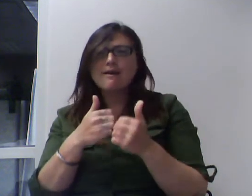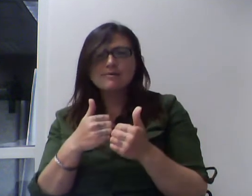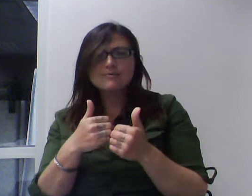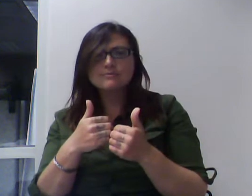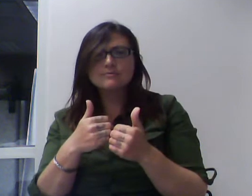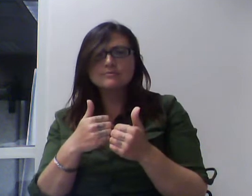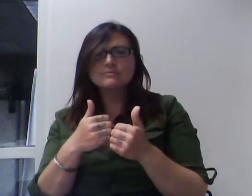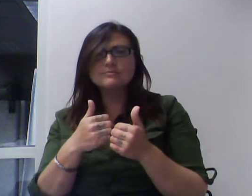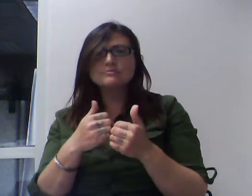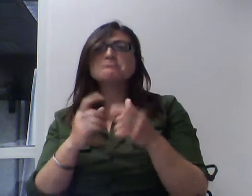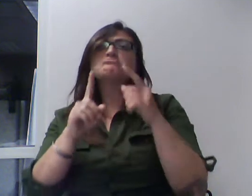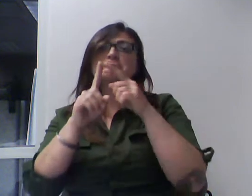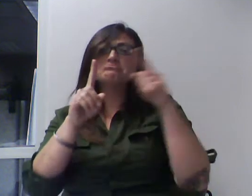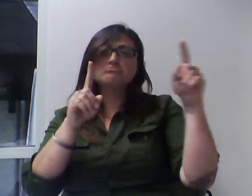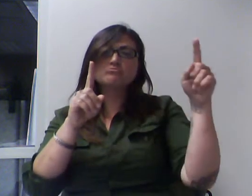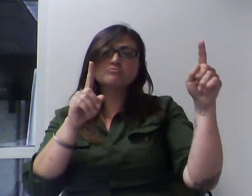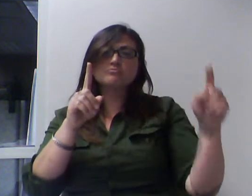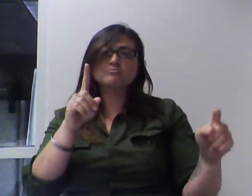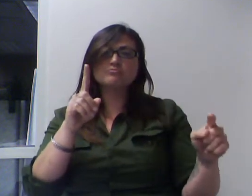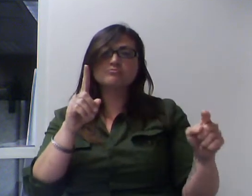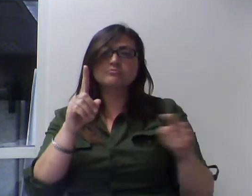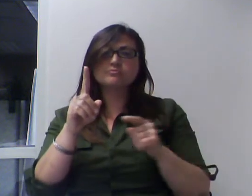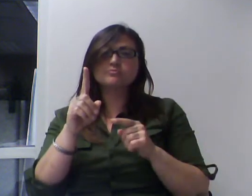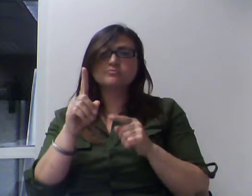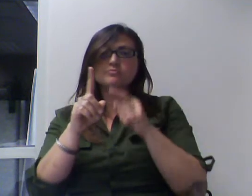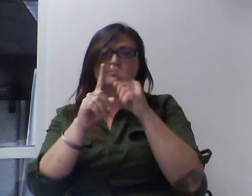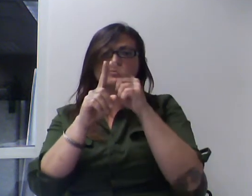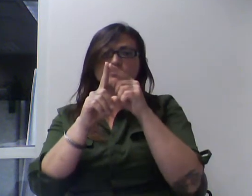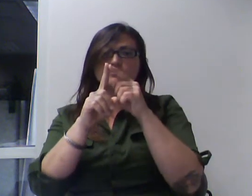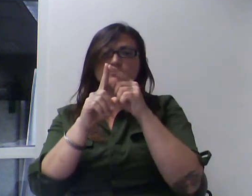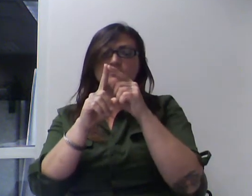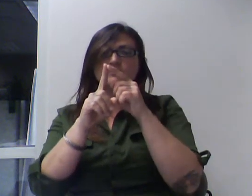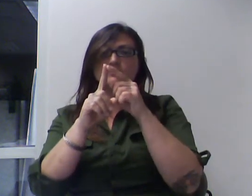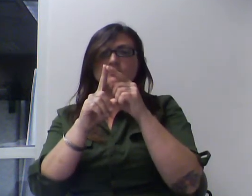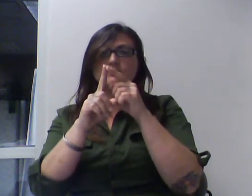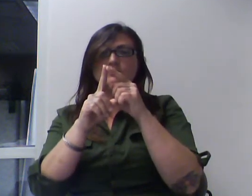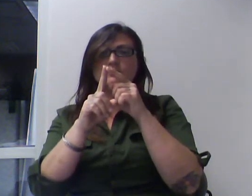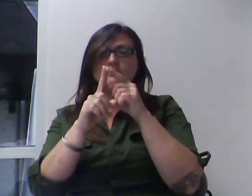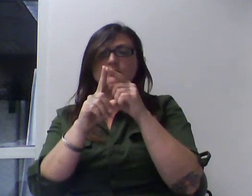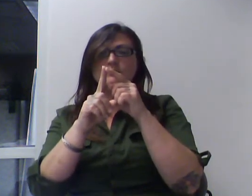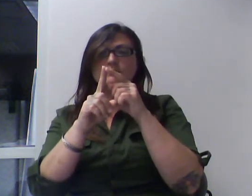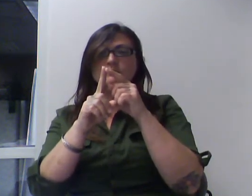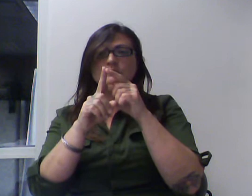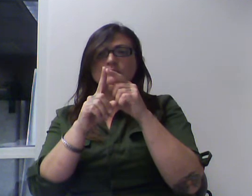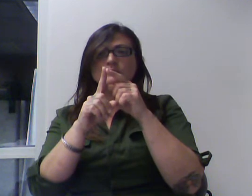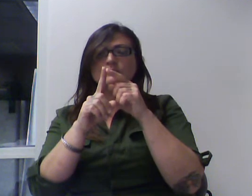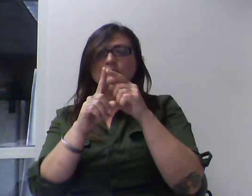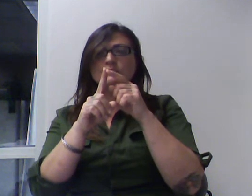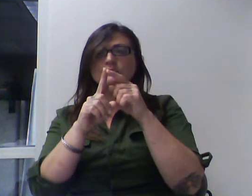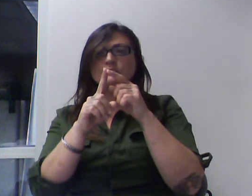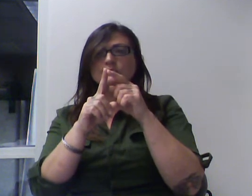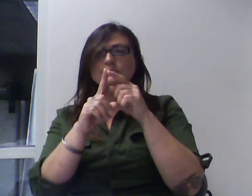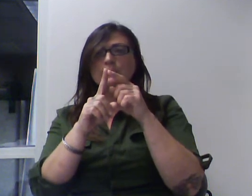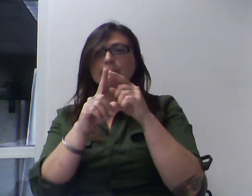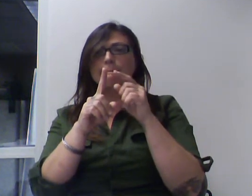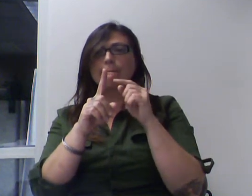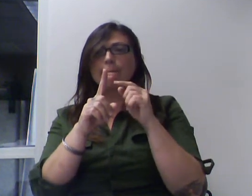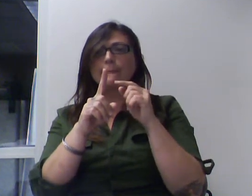We need to get around that rectangle. What should we surround it with? Well, the answer to